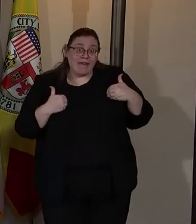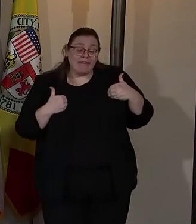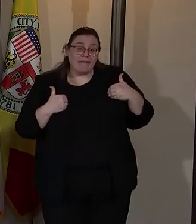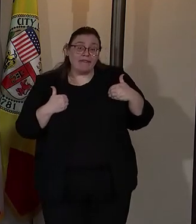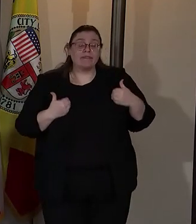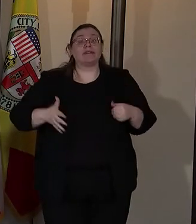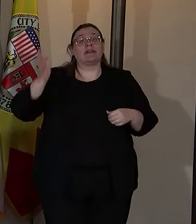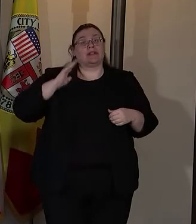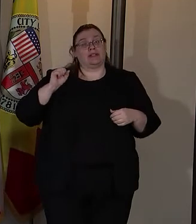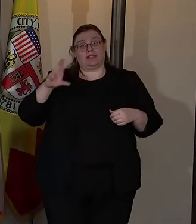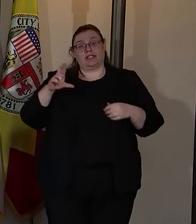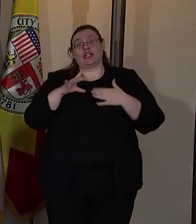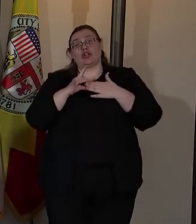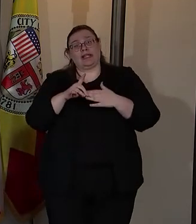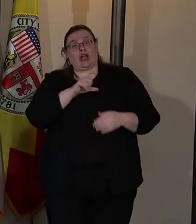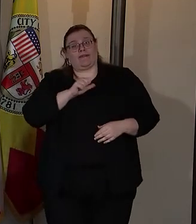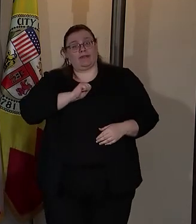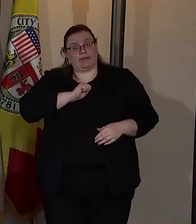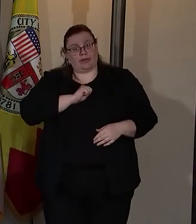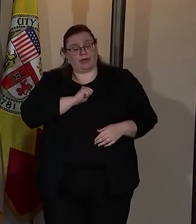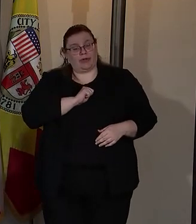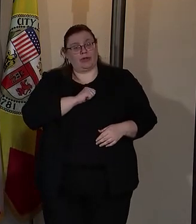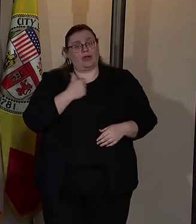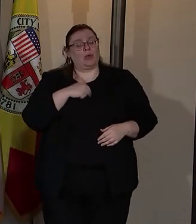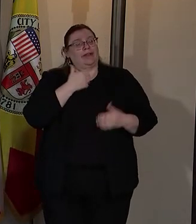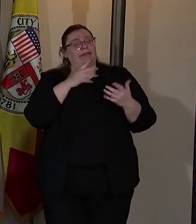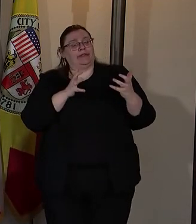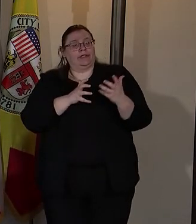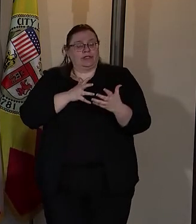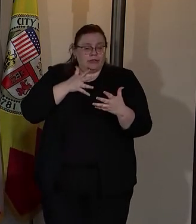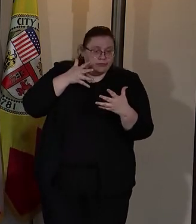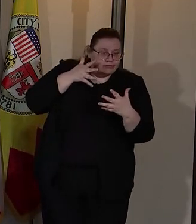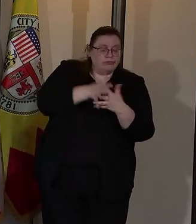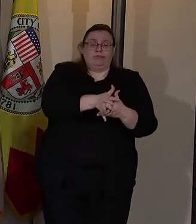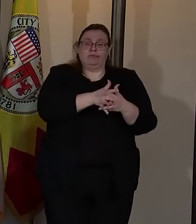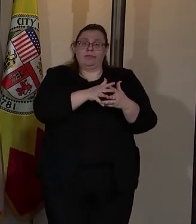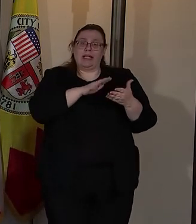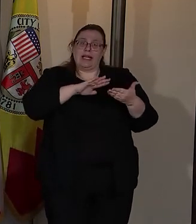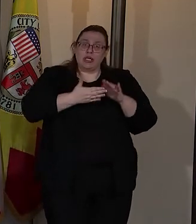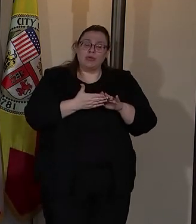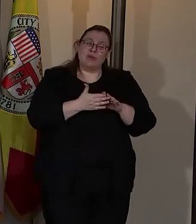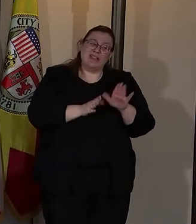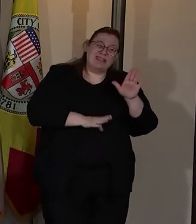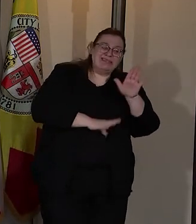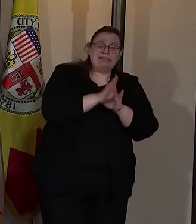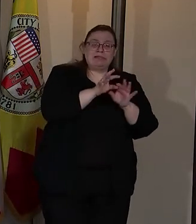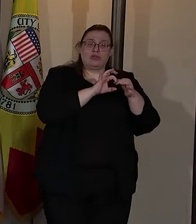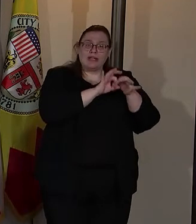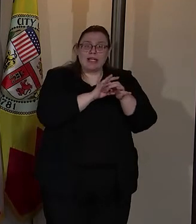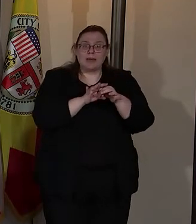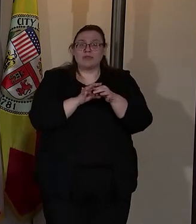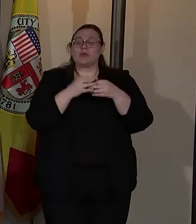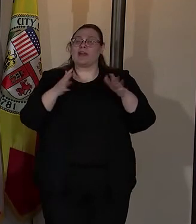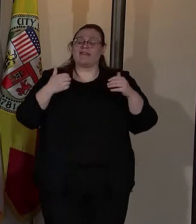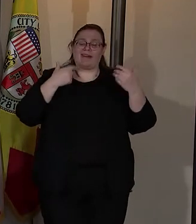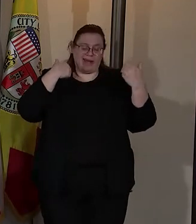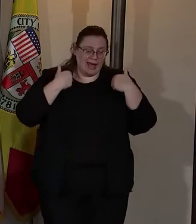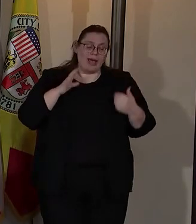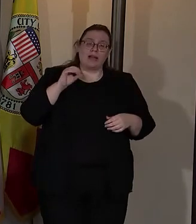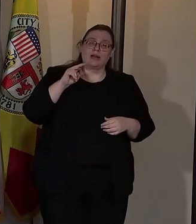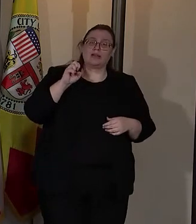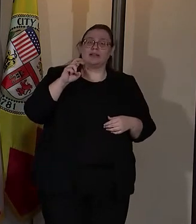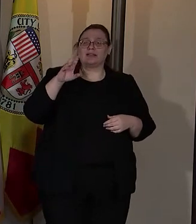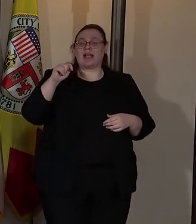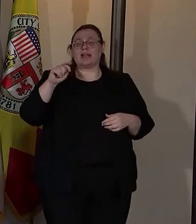a former senior lead officer. We have been embedded in the community's building relationships. We have gone through consent decree. We have gone through